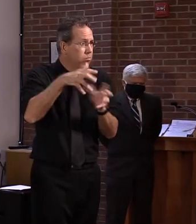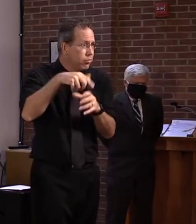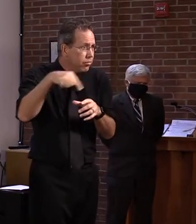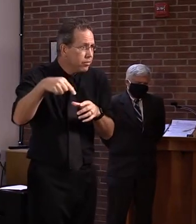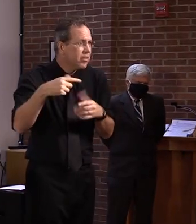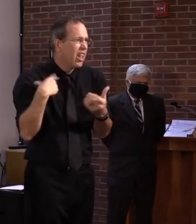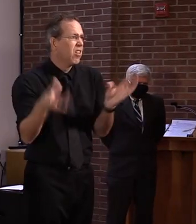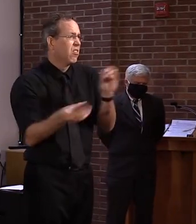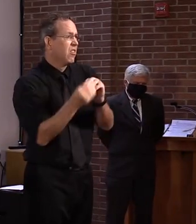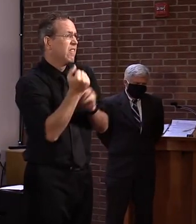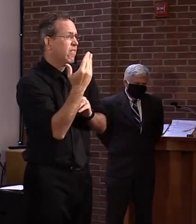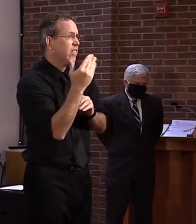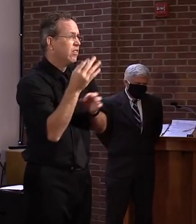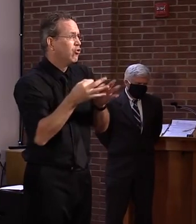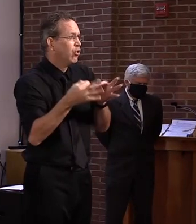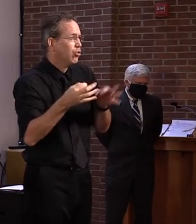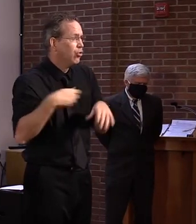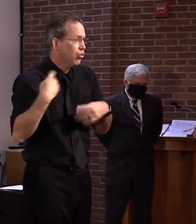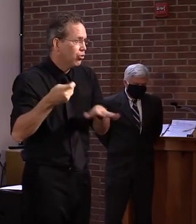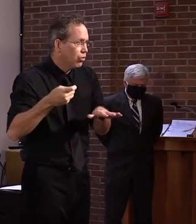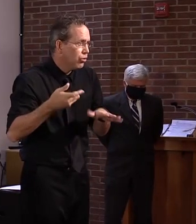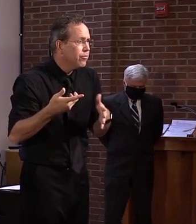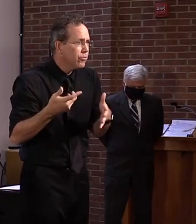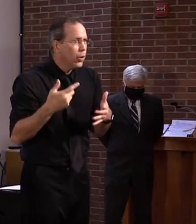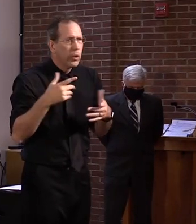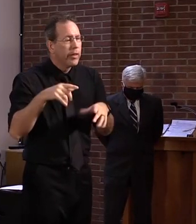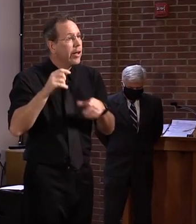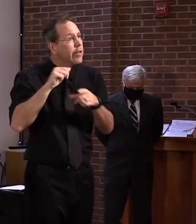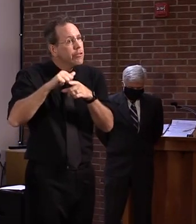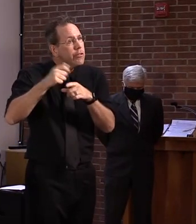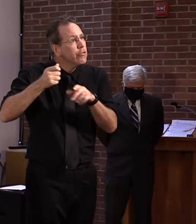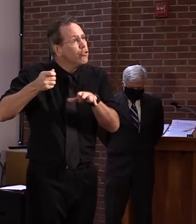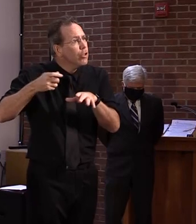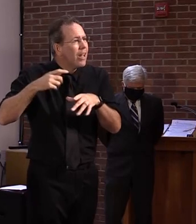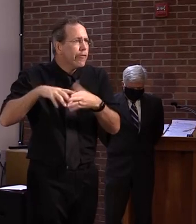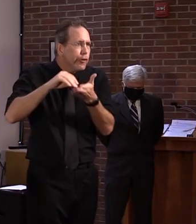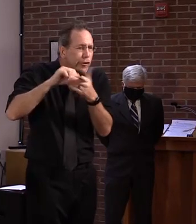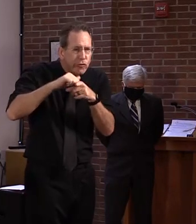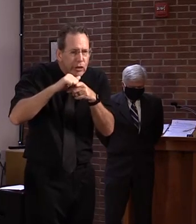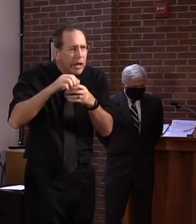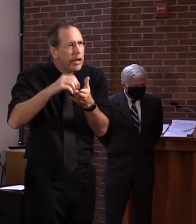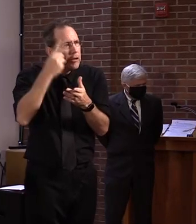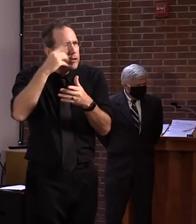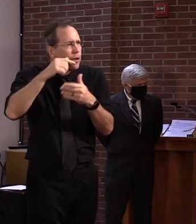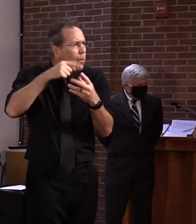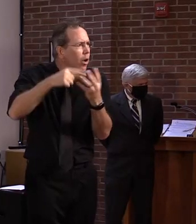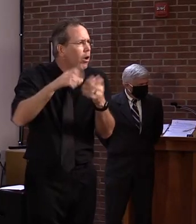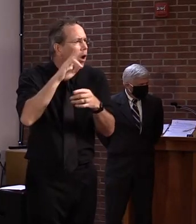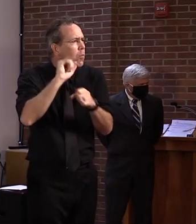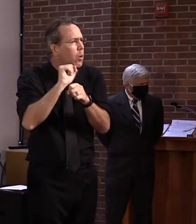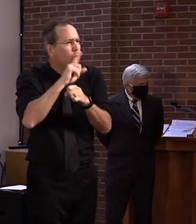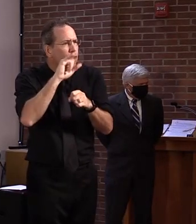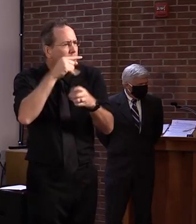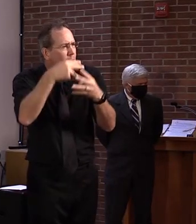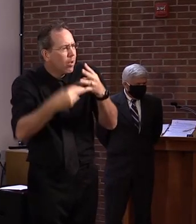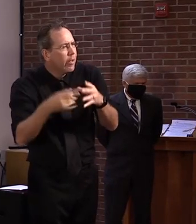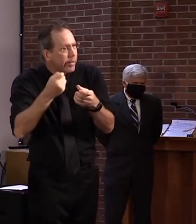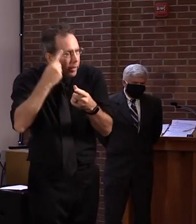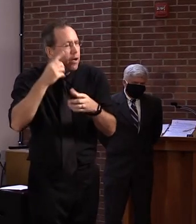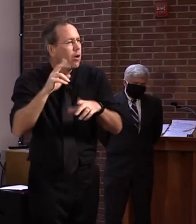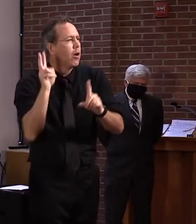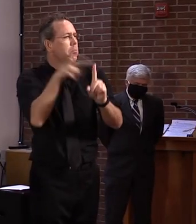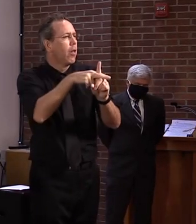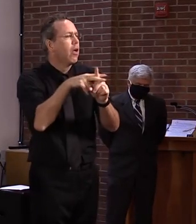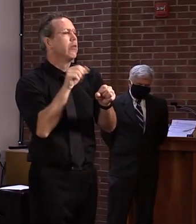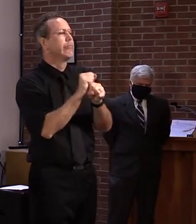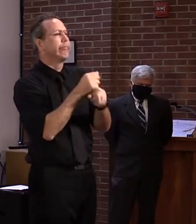informed decisions and determinations on claims. What we're actually looking to do, and we actually